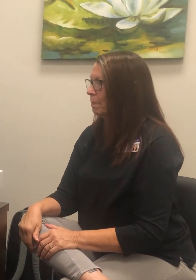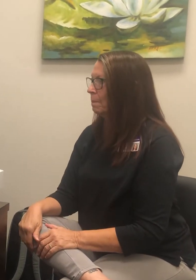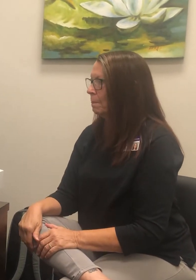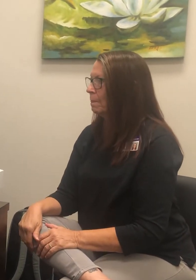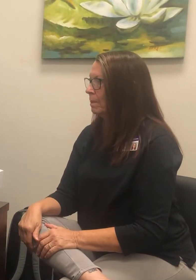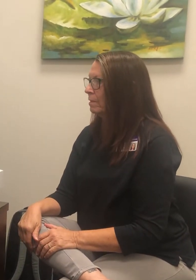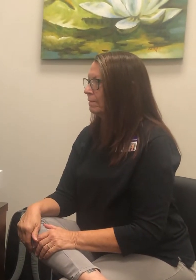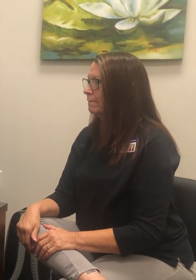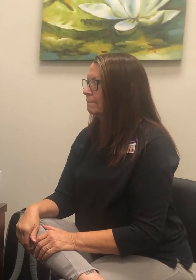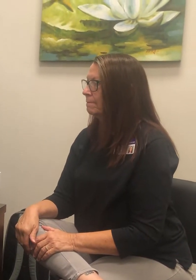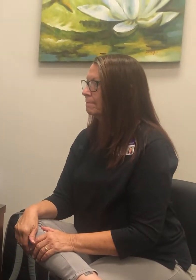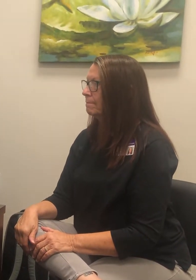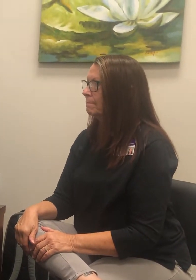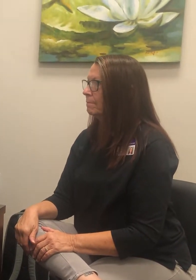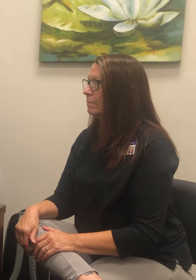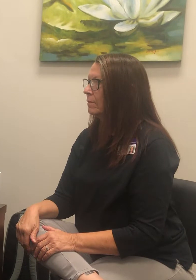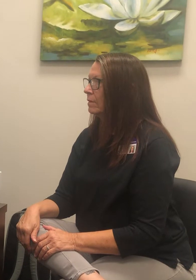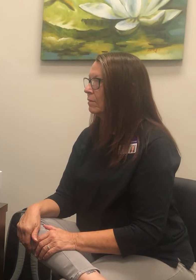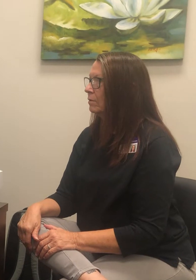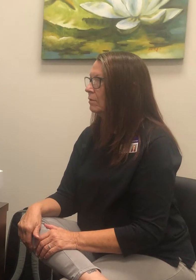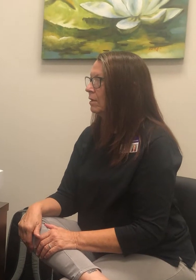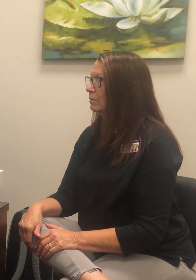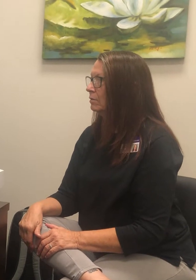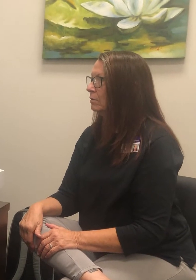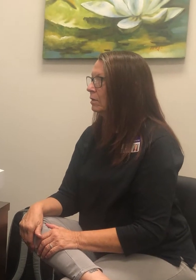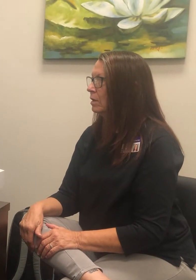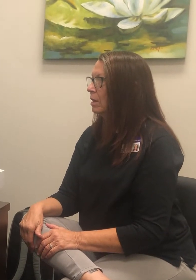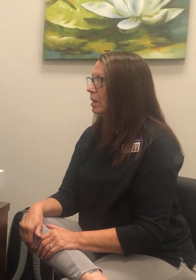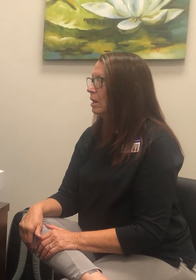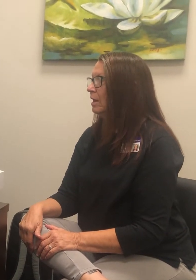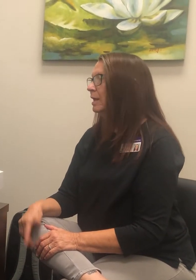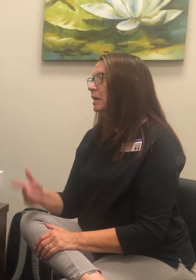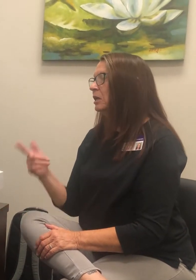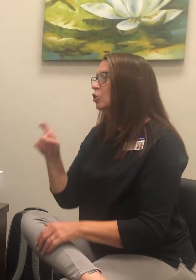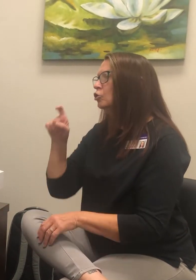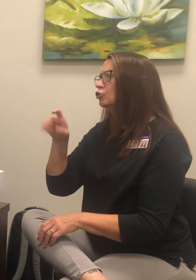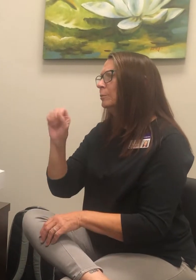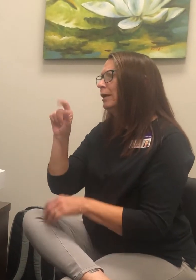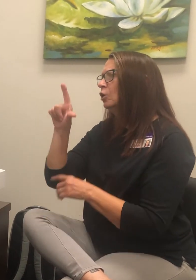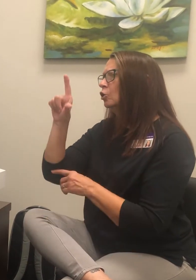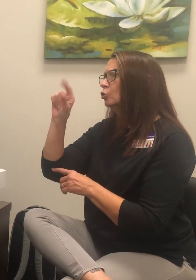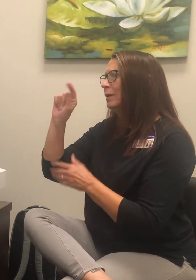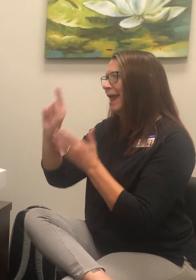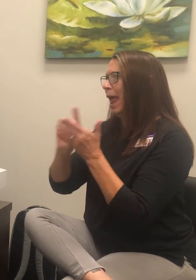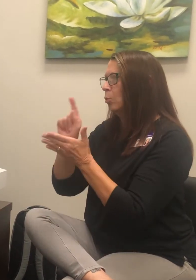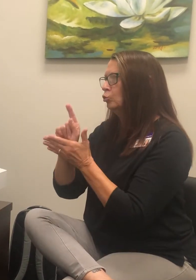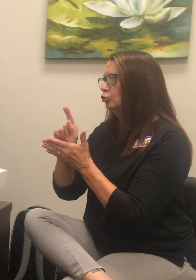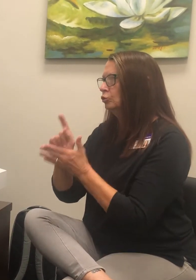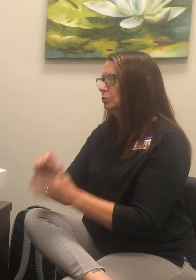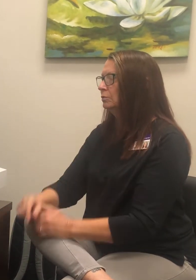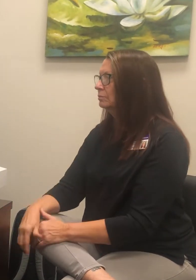no it should be 20 hours